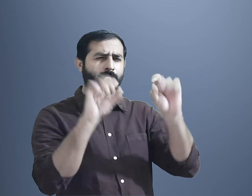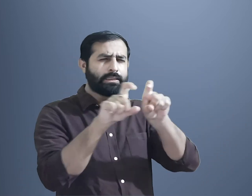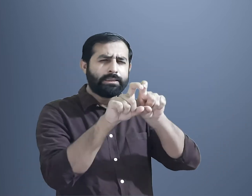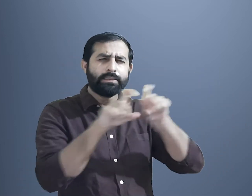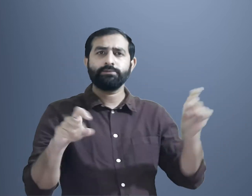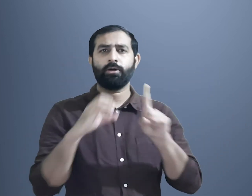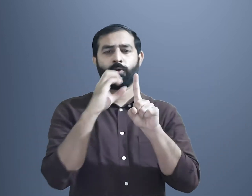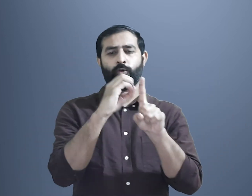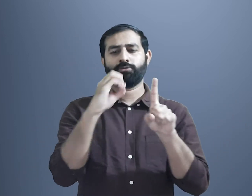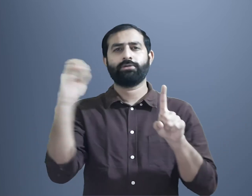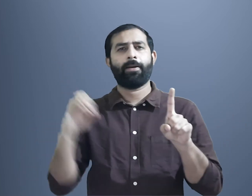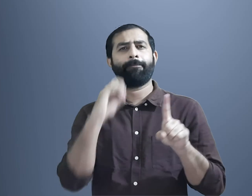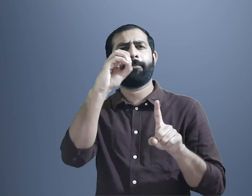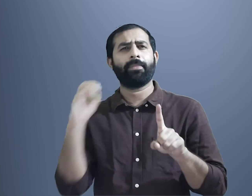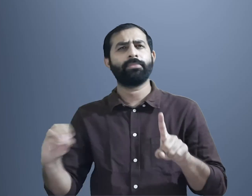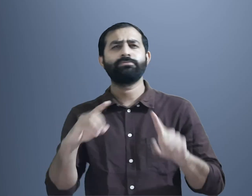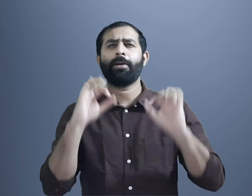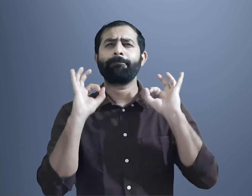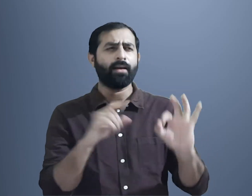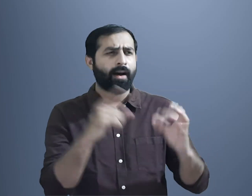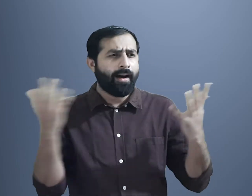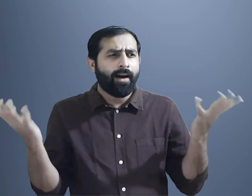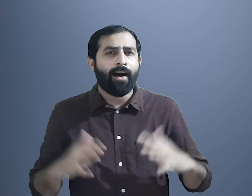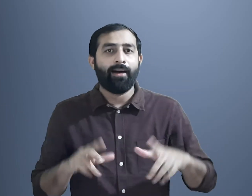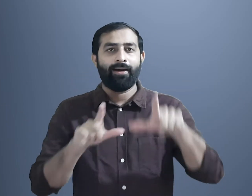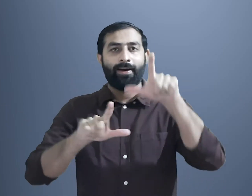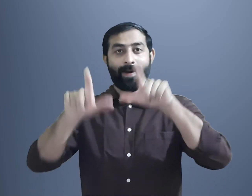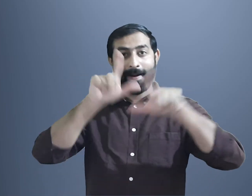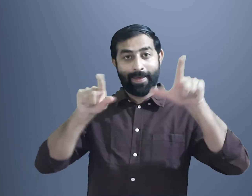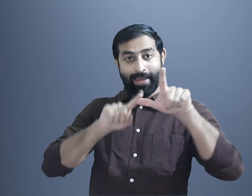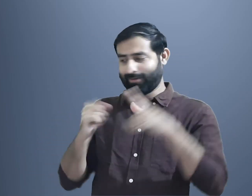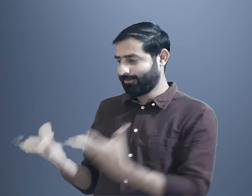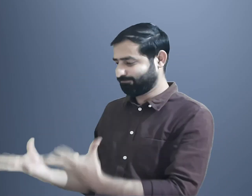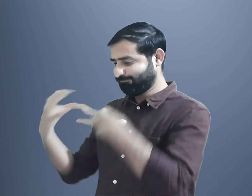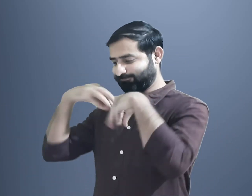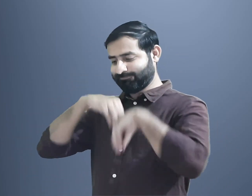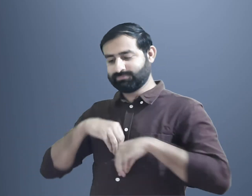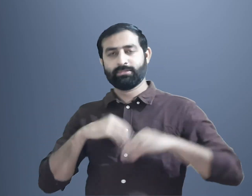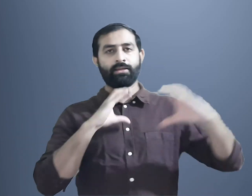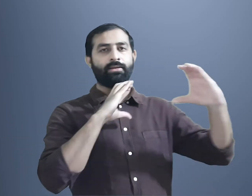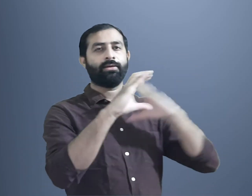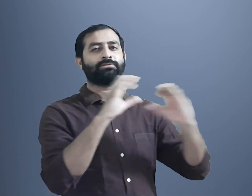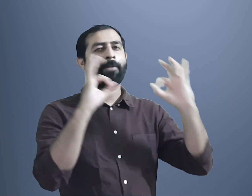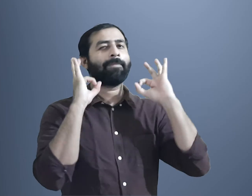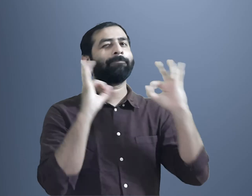language. Language is a communication tool used by everyone in their daily life as a means to convey information.